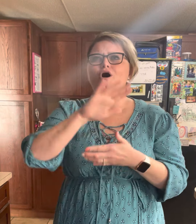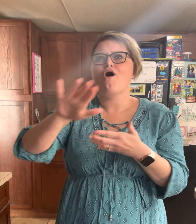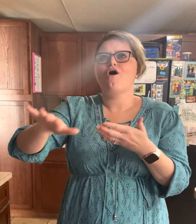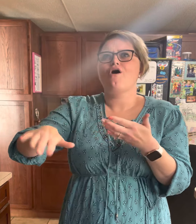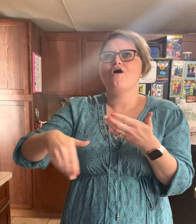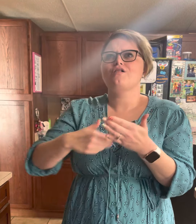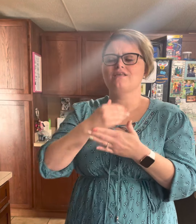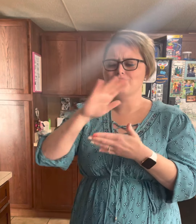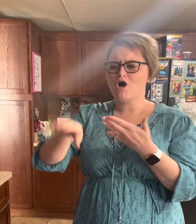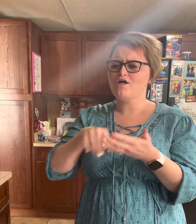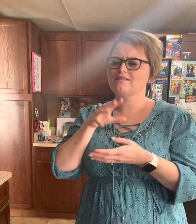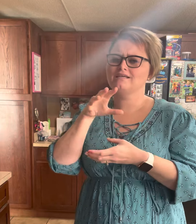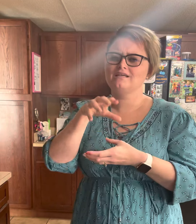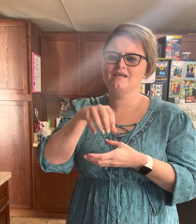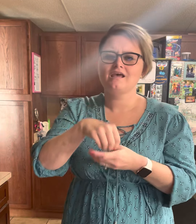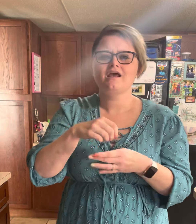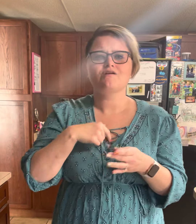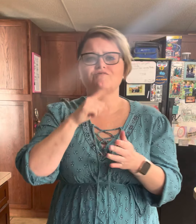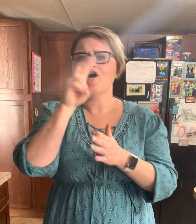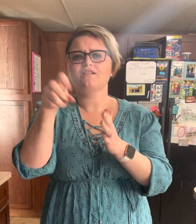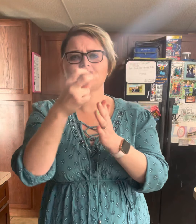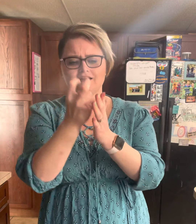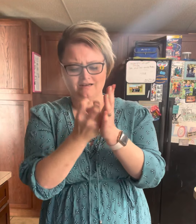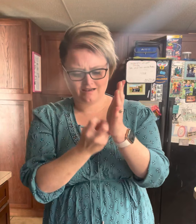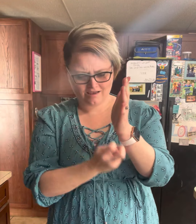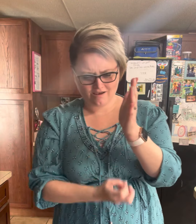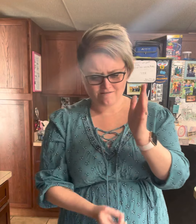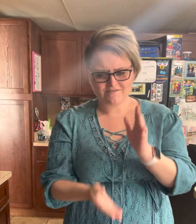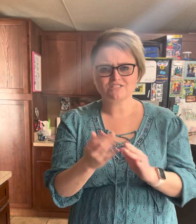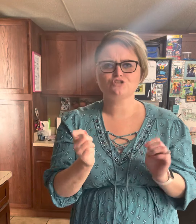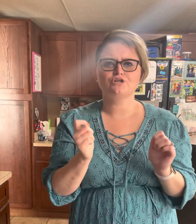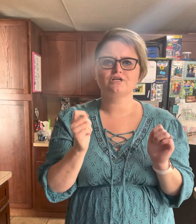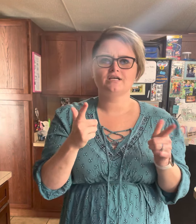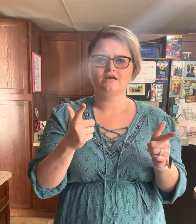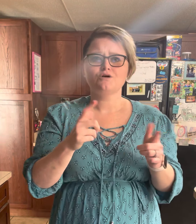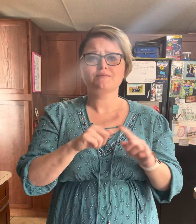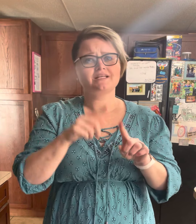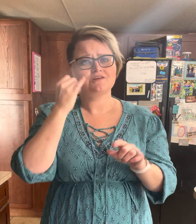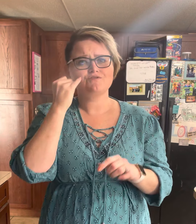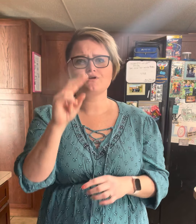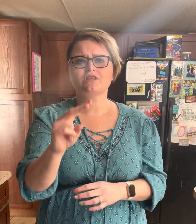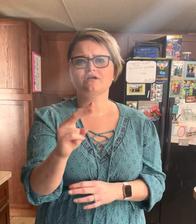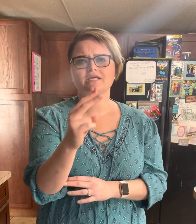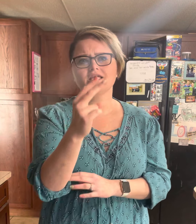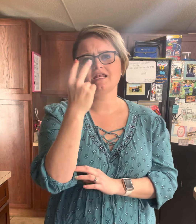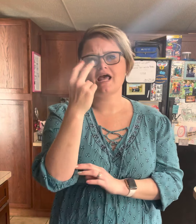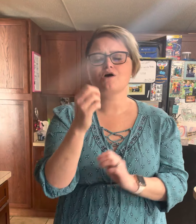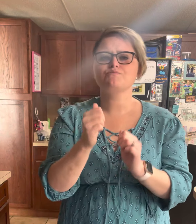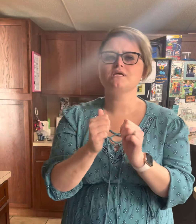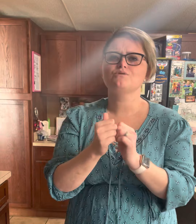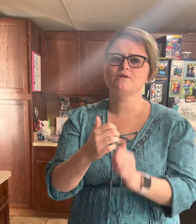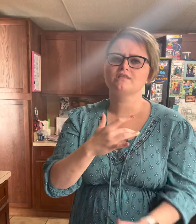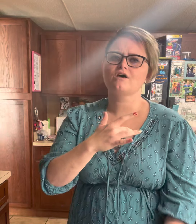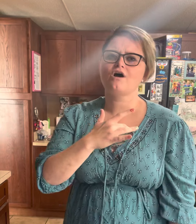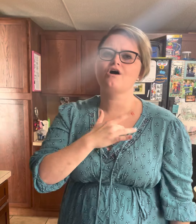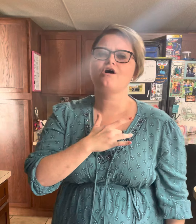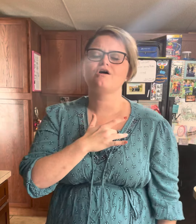all, I'm all in, I'm falling faster But if you're looking at me with the heart